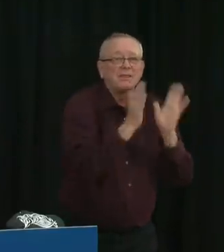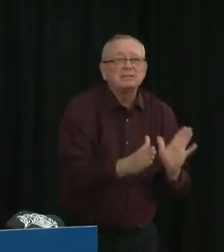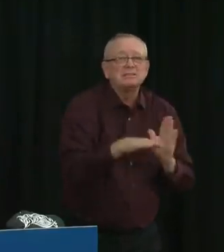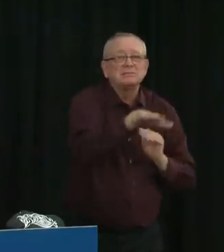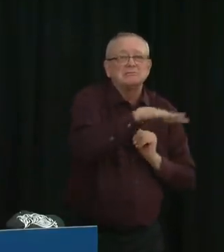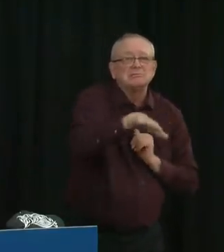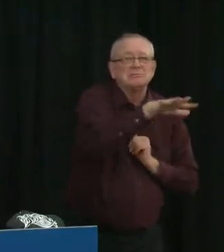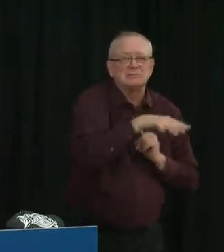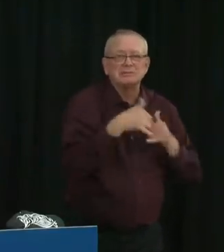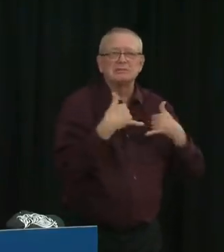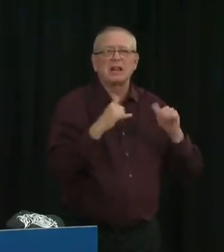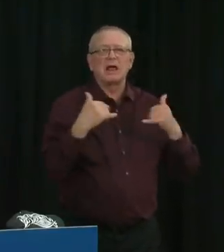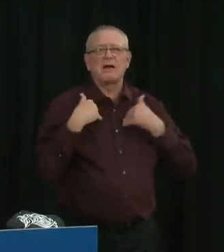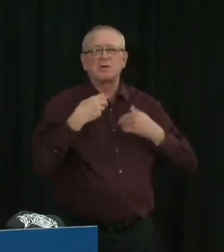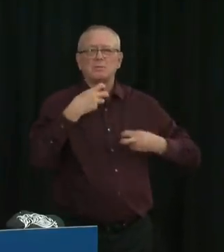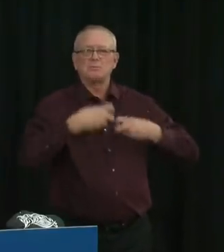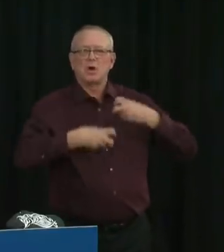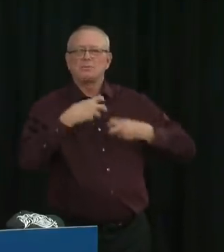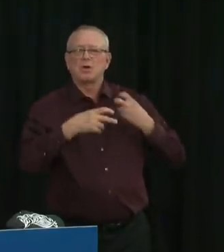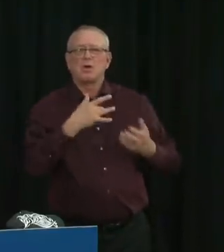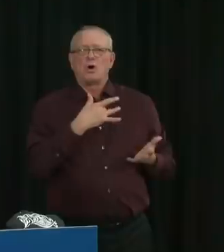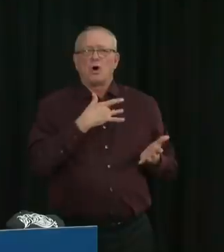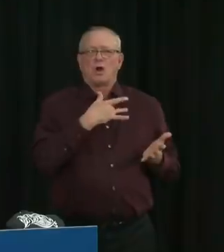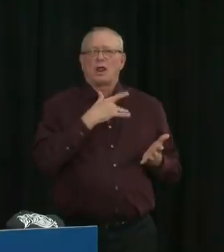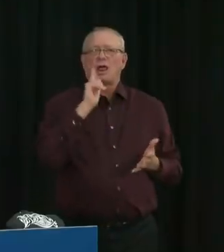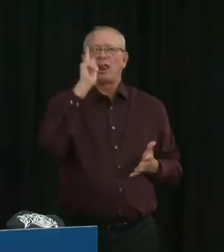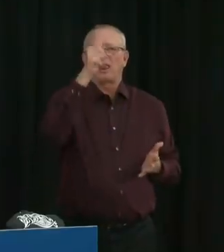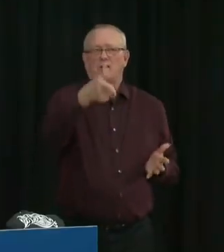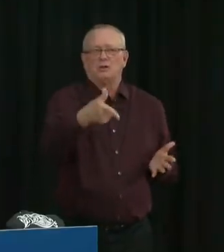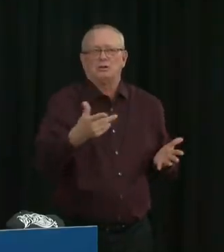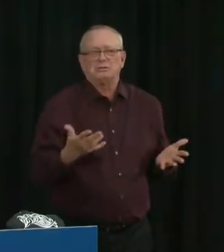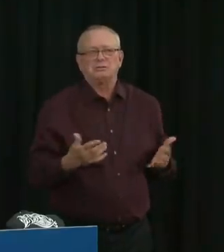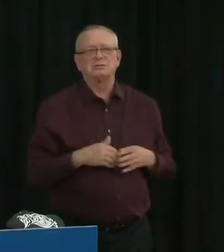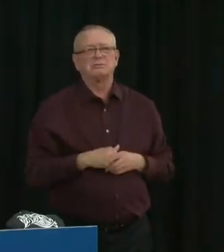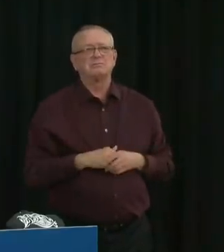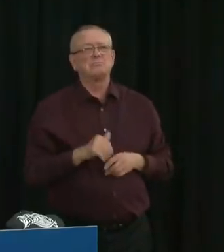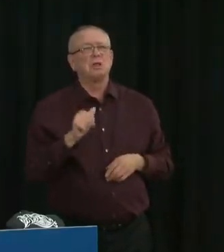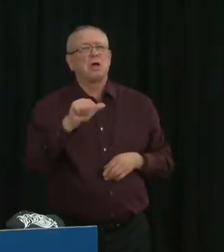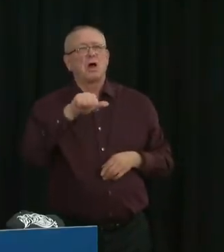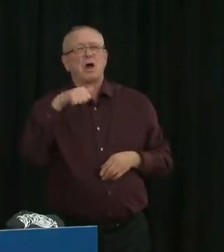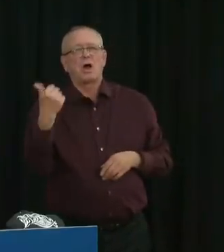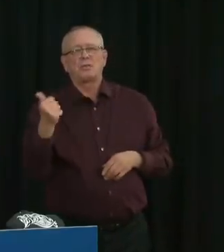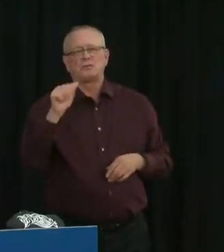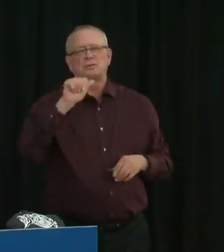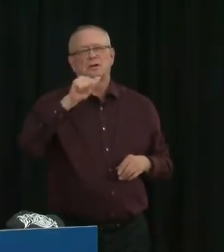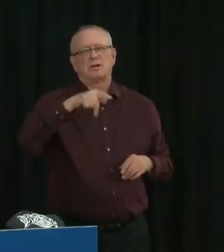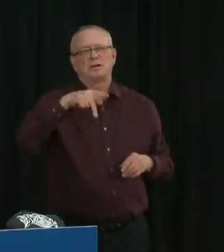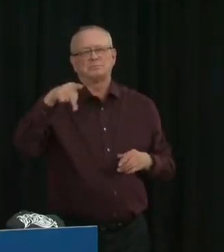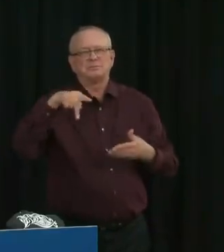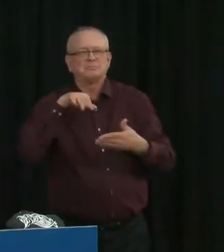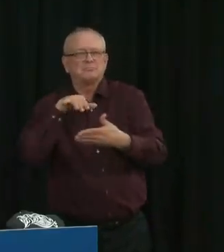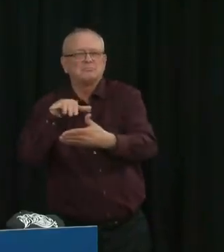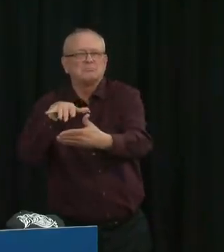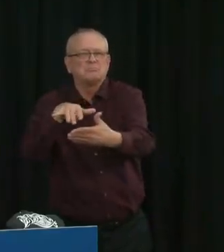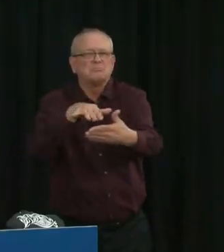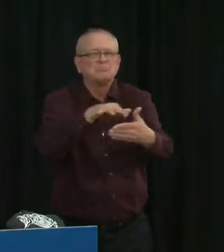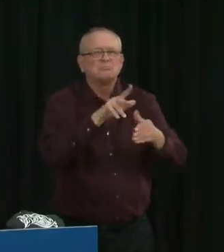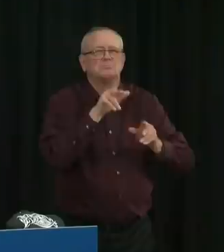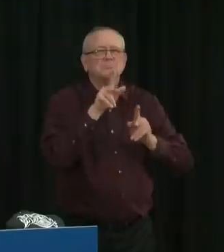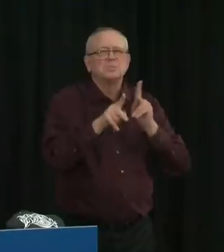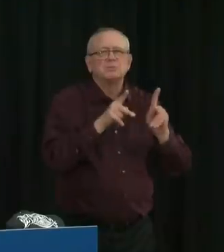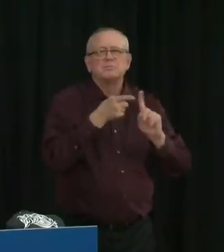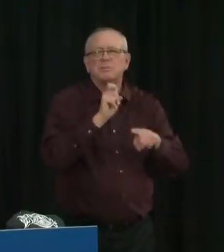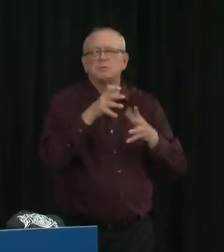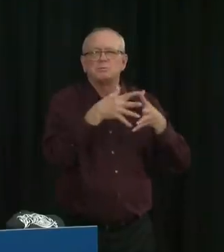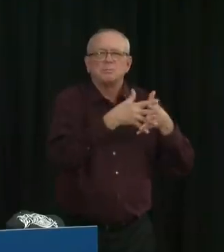Similarly, data from the COVID Symptoms Study, which uses an app that enables millions of people throughout the United States, United Kingdom, and